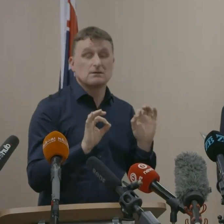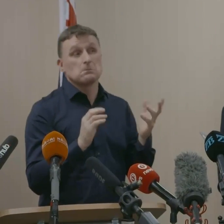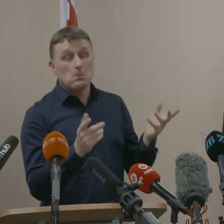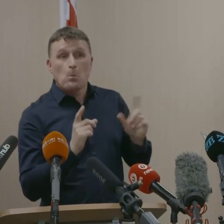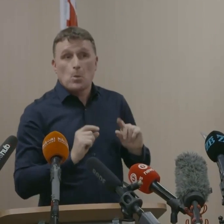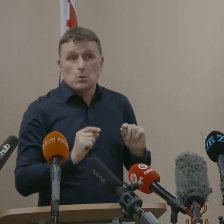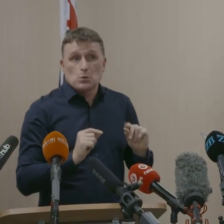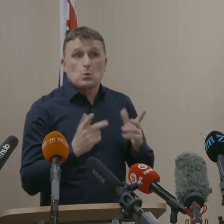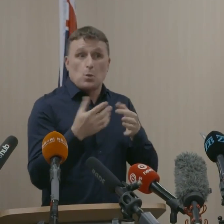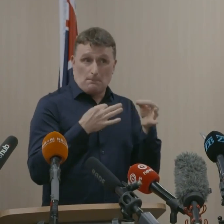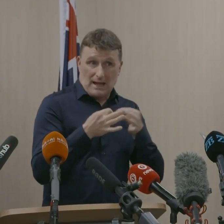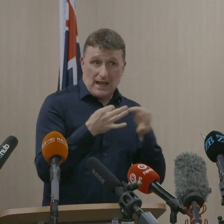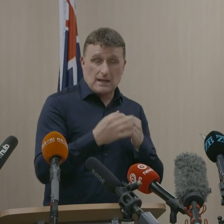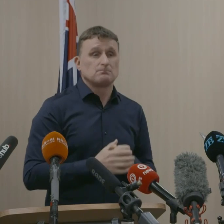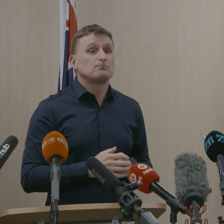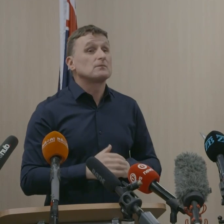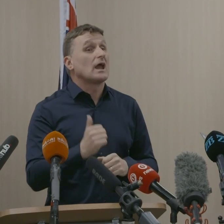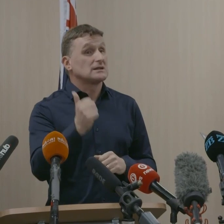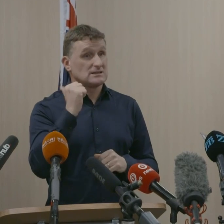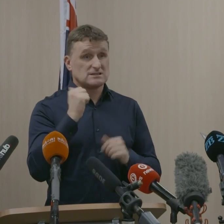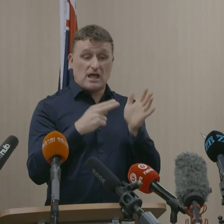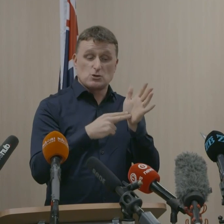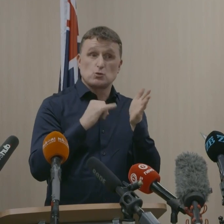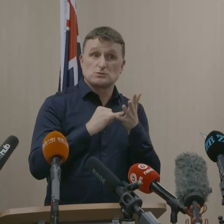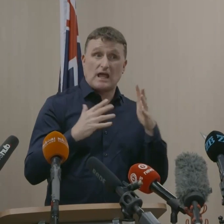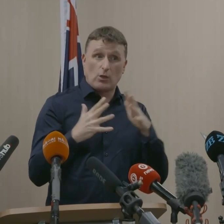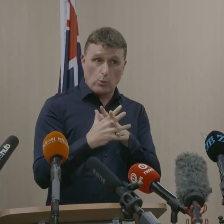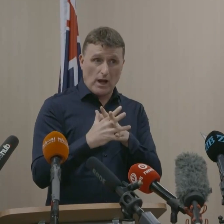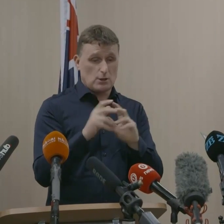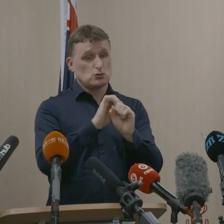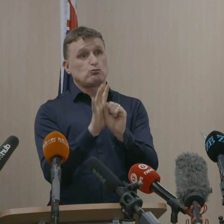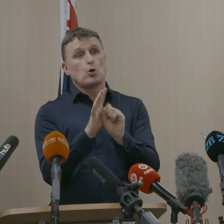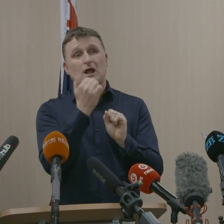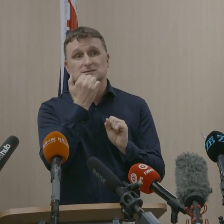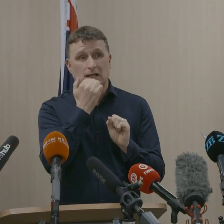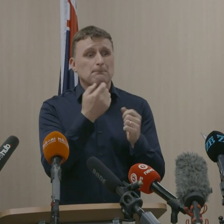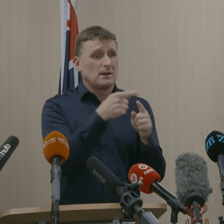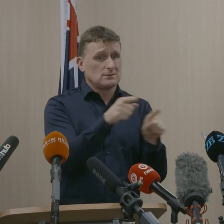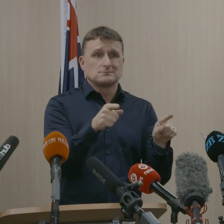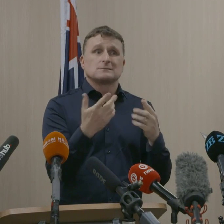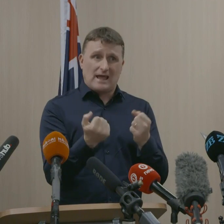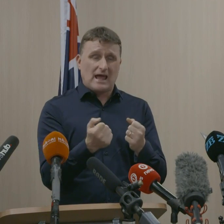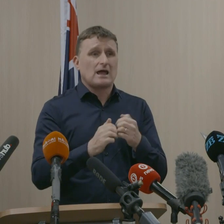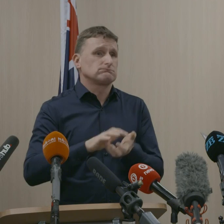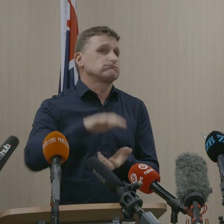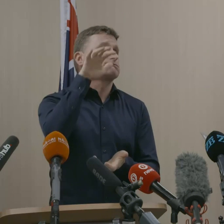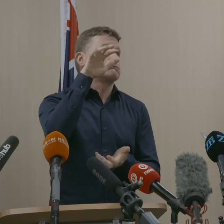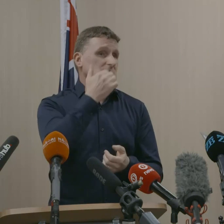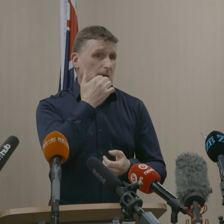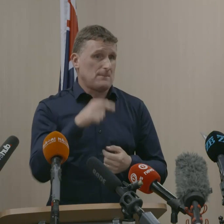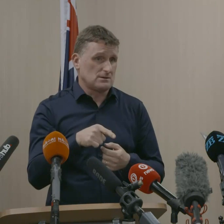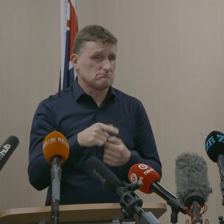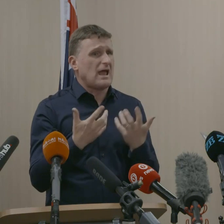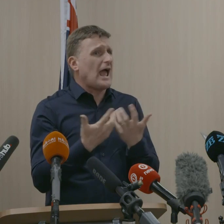Yesterday was another record day for cases in New South Wales. And before our minds turn to the impact that has on